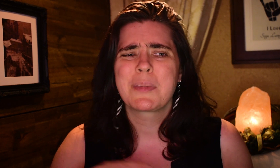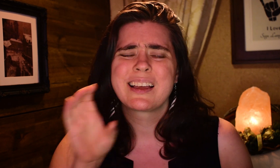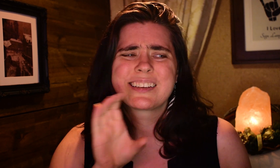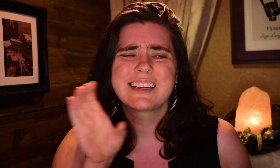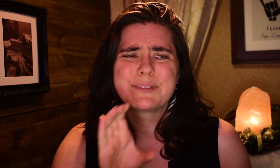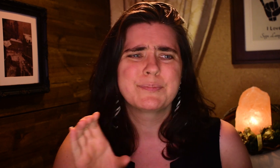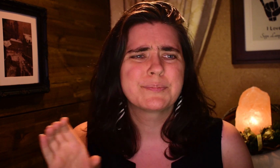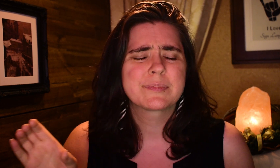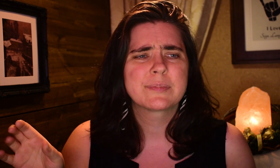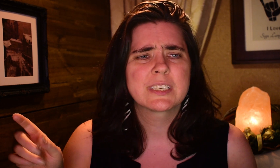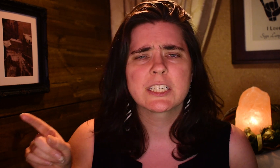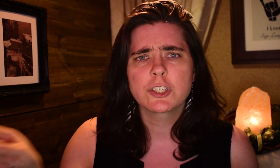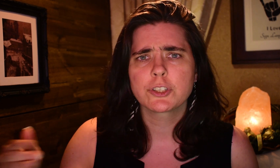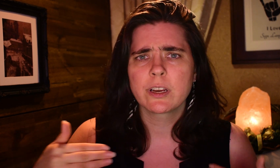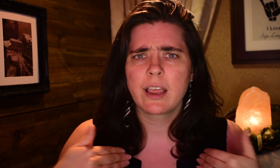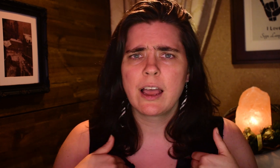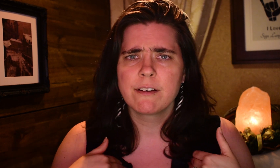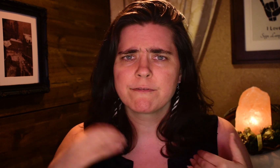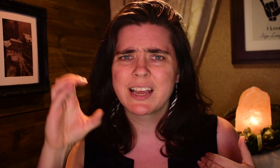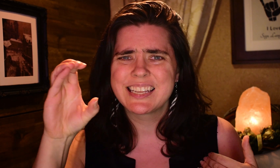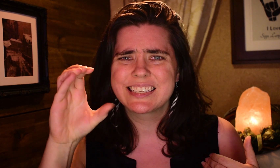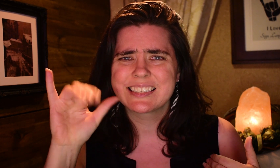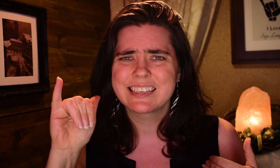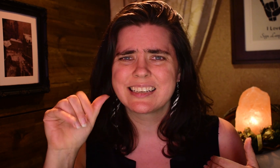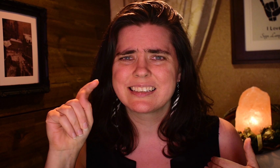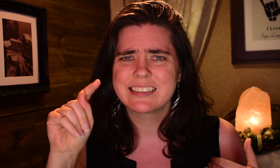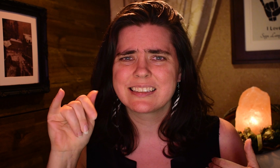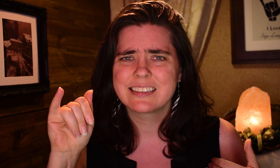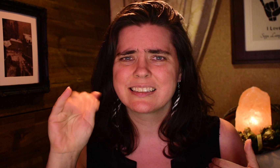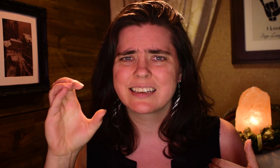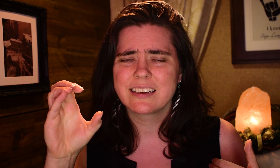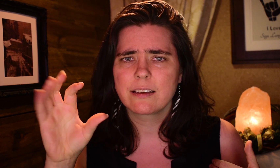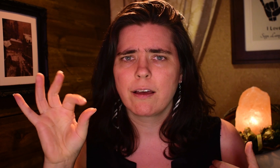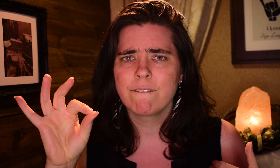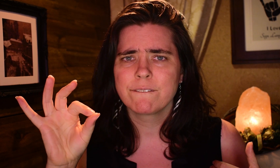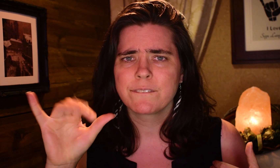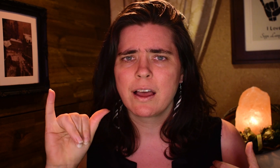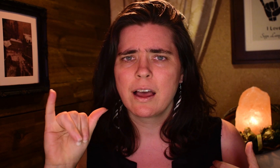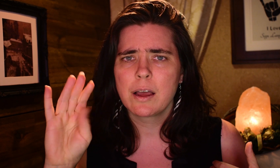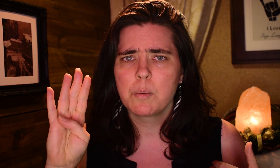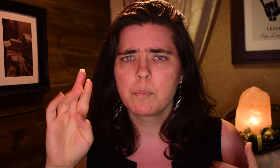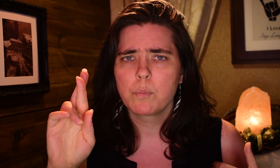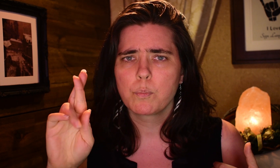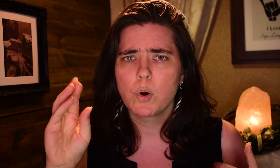My cousin, she also had cystic fibrosis.